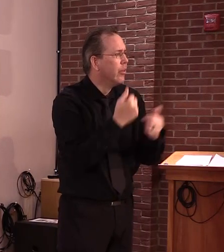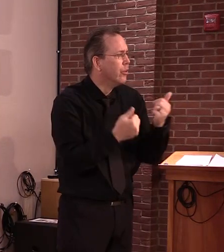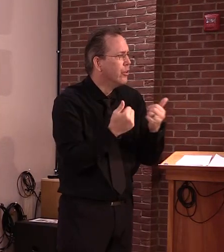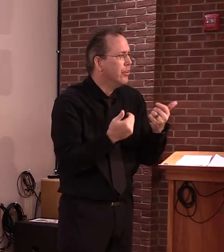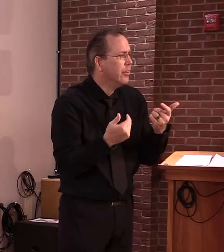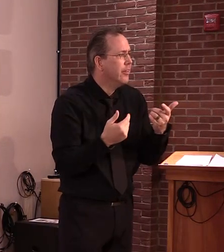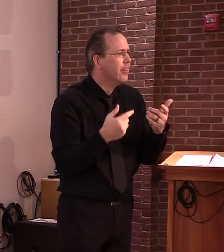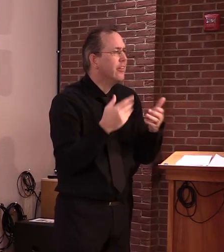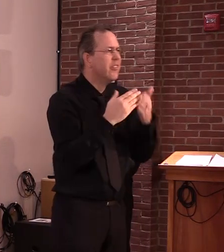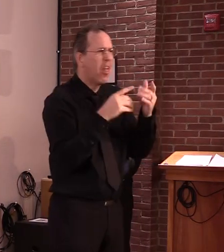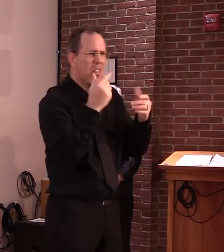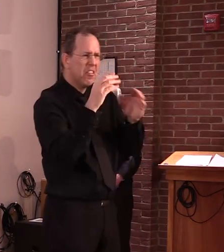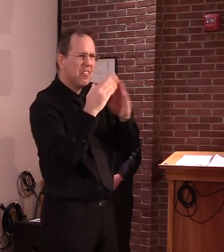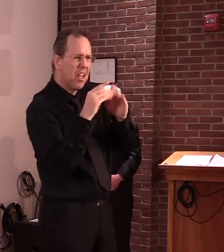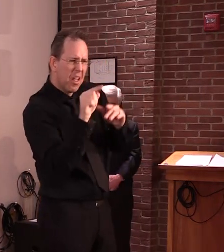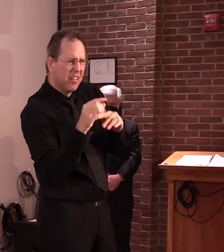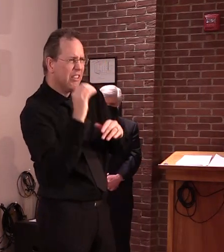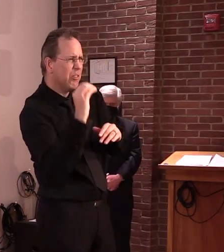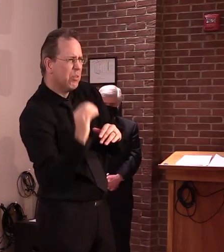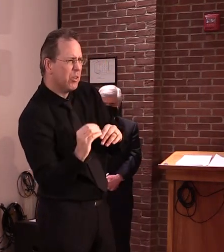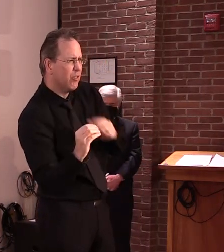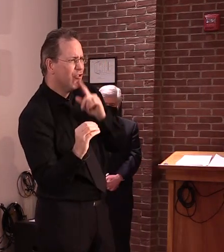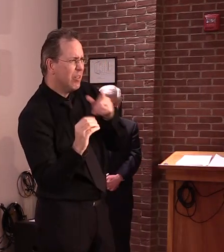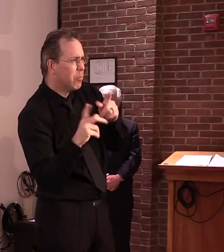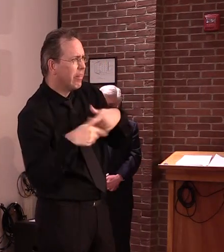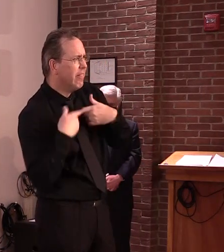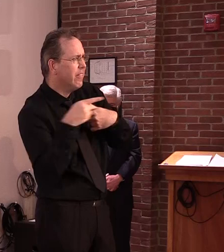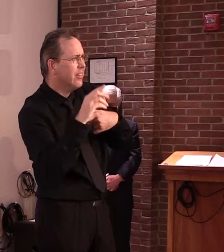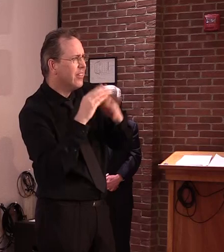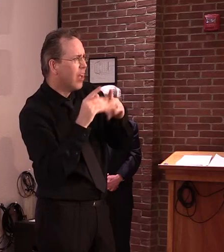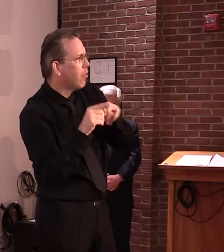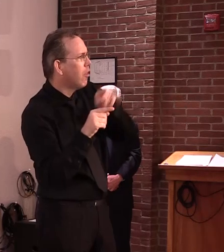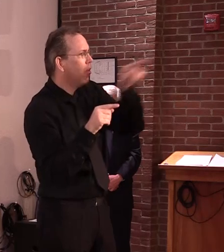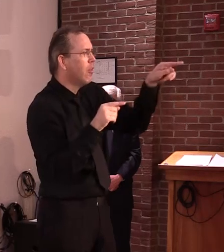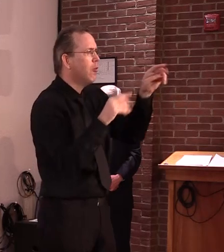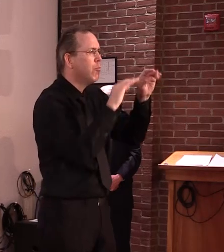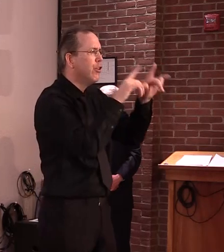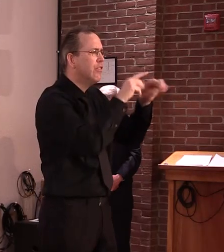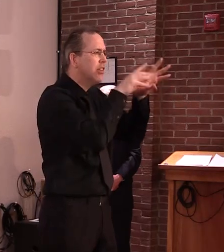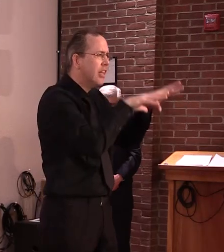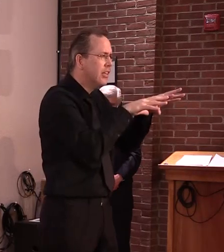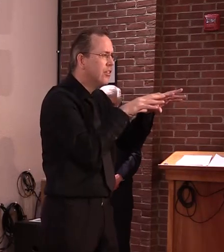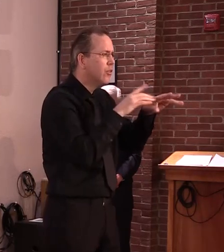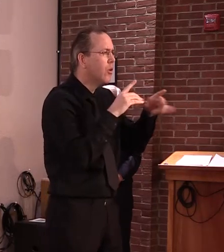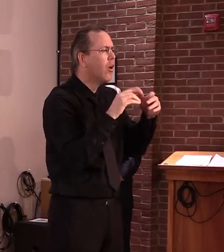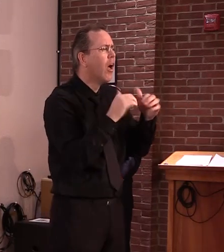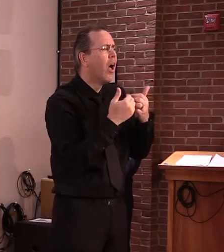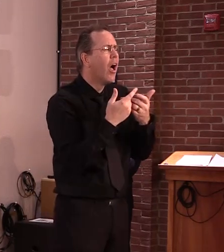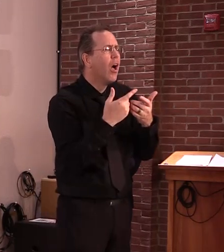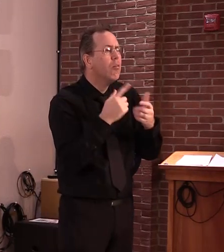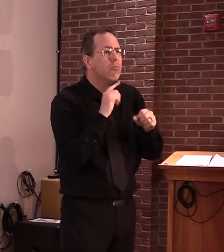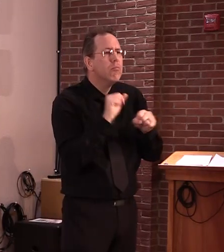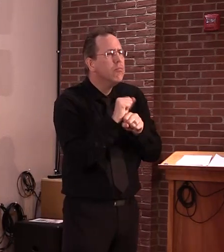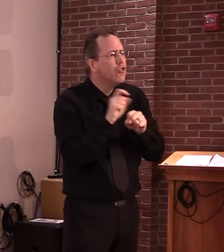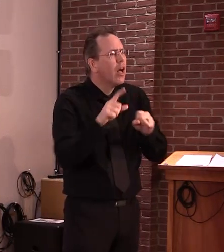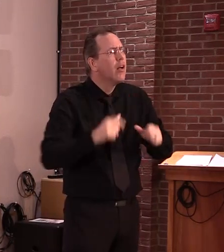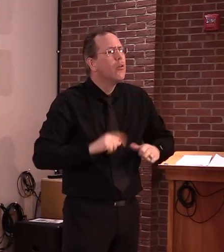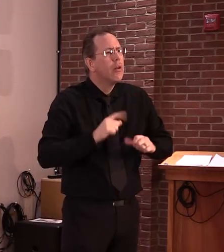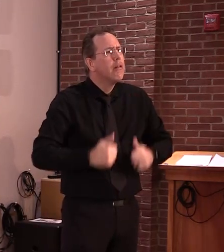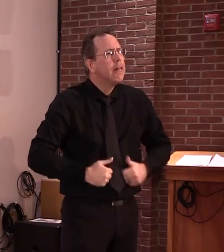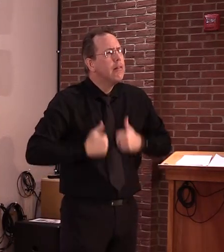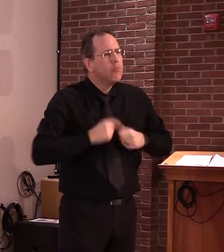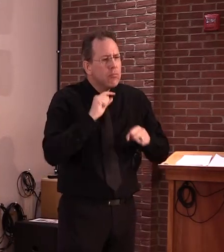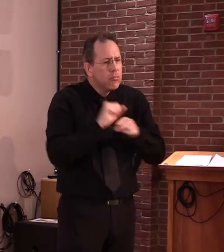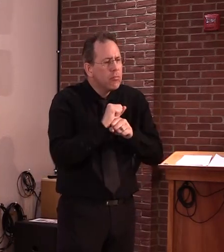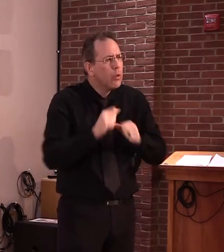I'm wondering why you're not collecting data on where people live and just maybe their mailing address. And